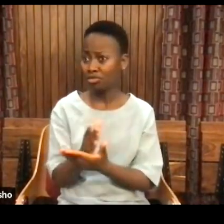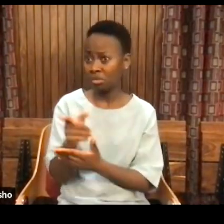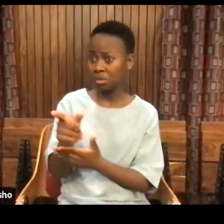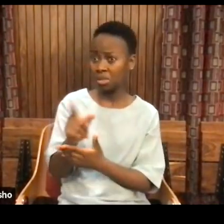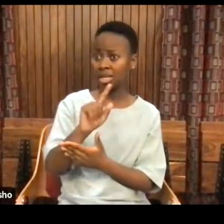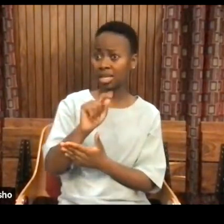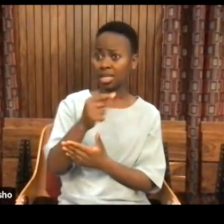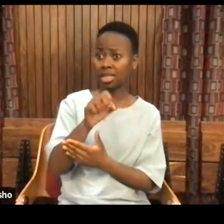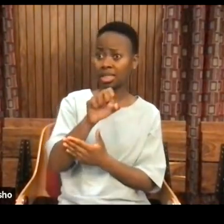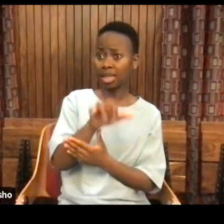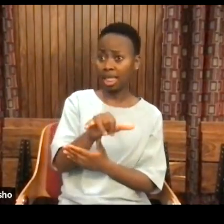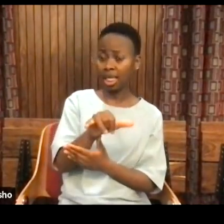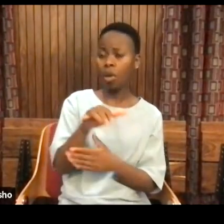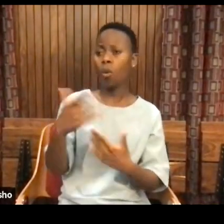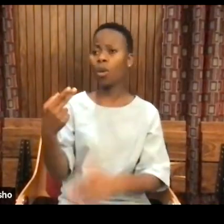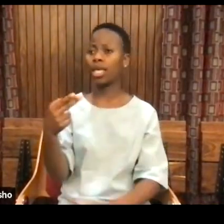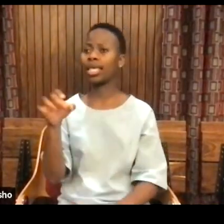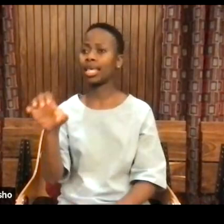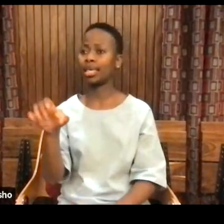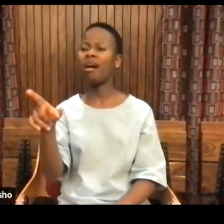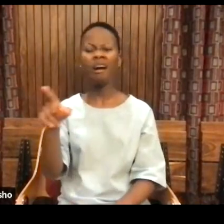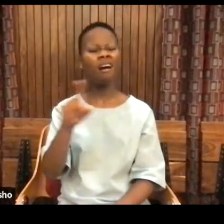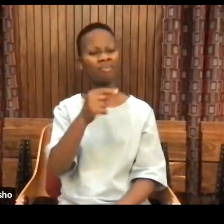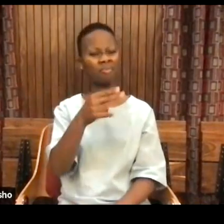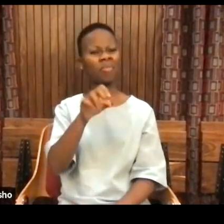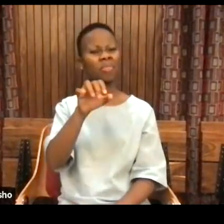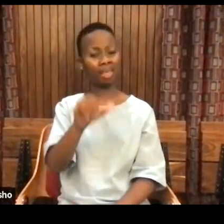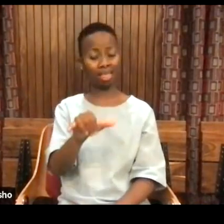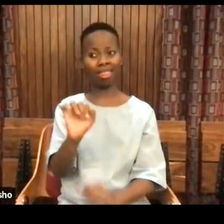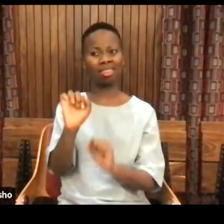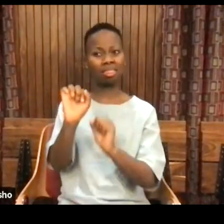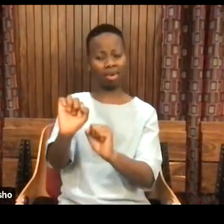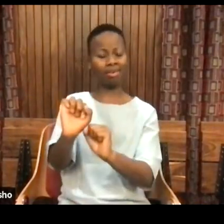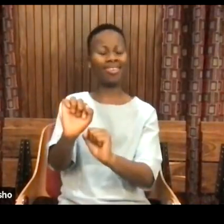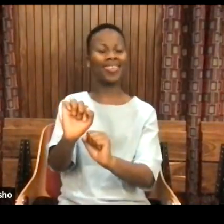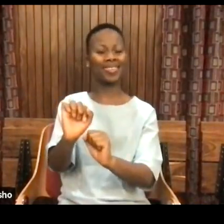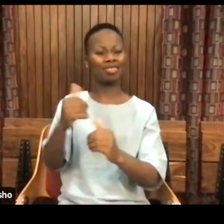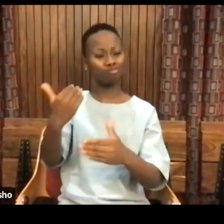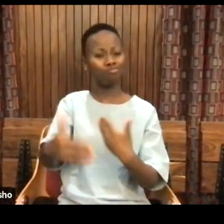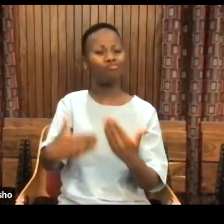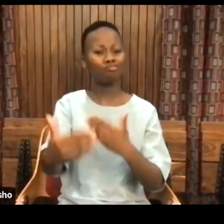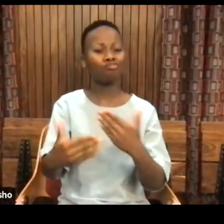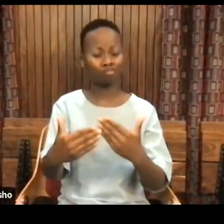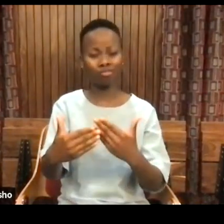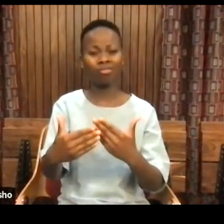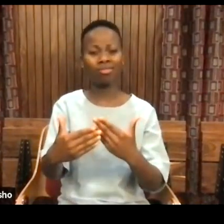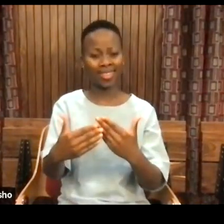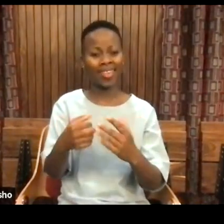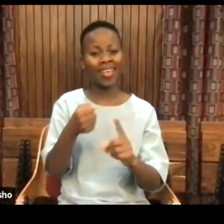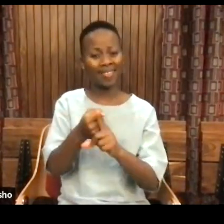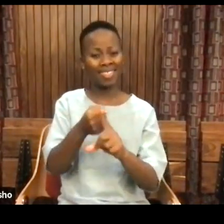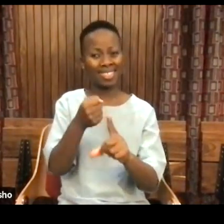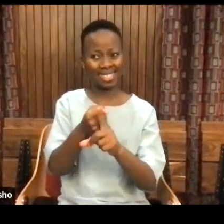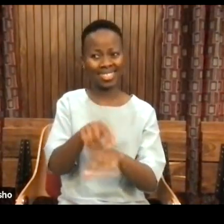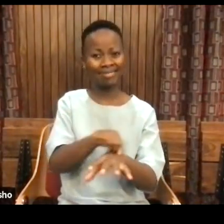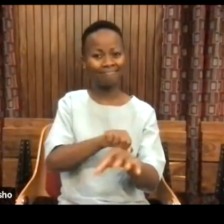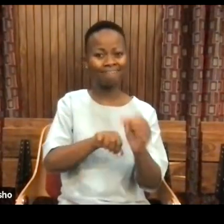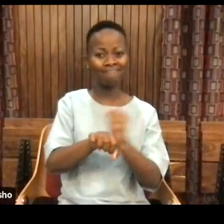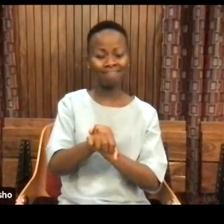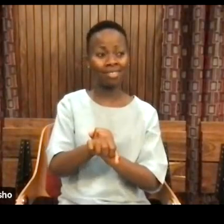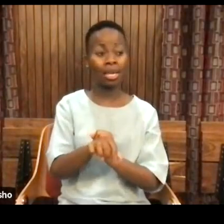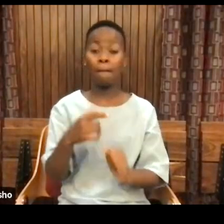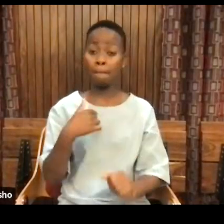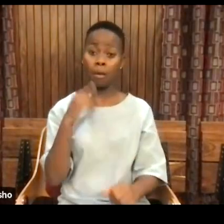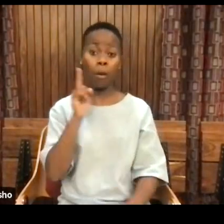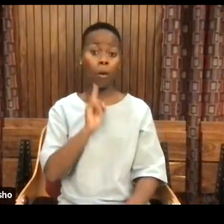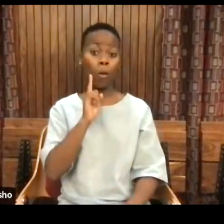now? I just want to make sure. Their ongoing effort. You will hear throughout my talk that I will always say she,